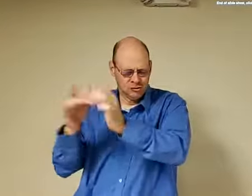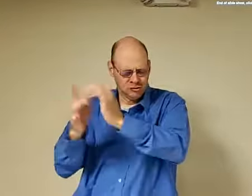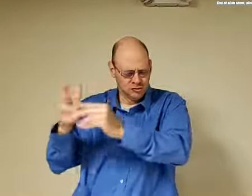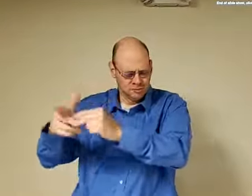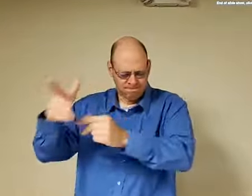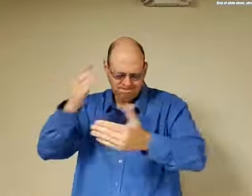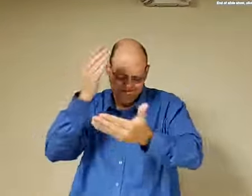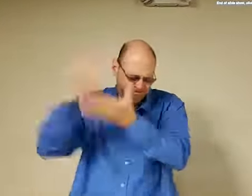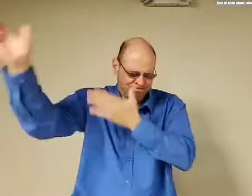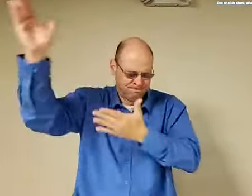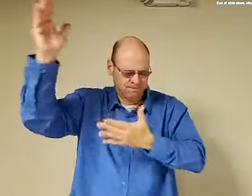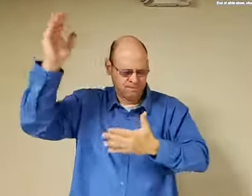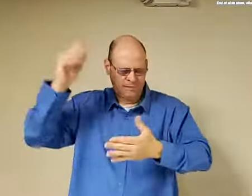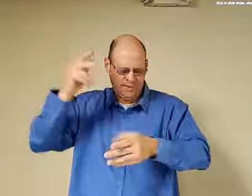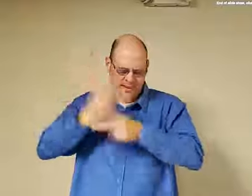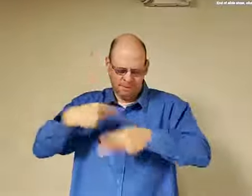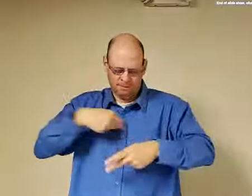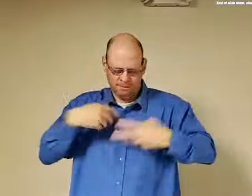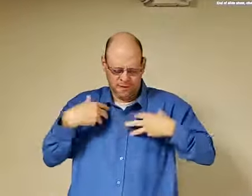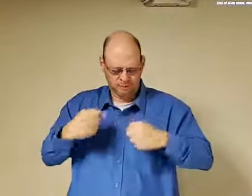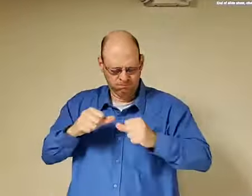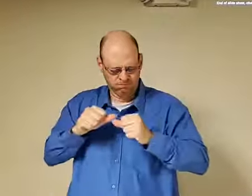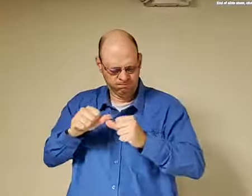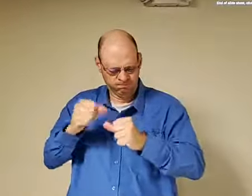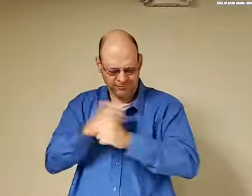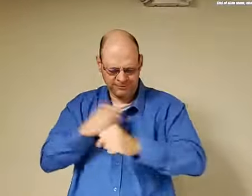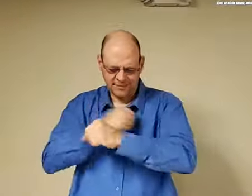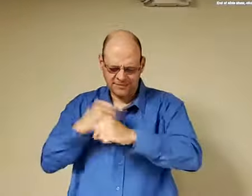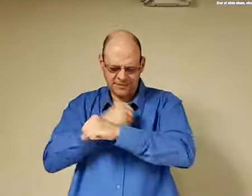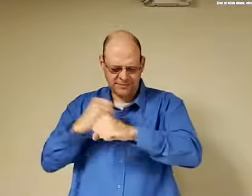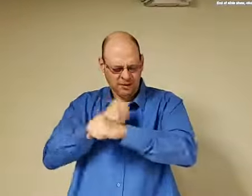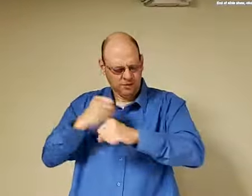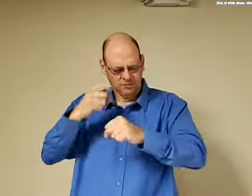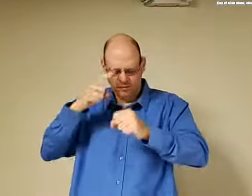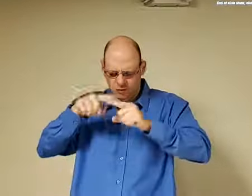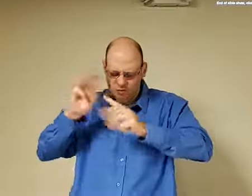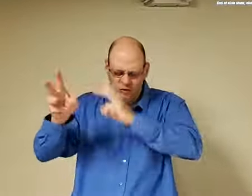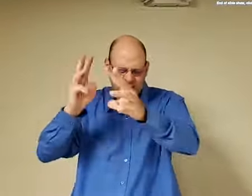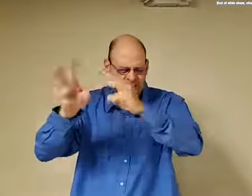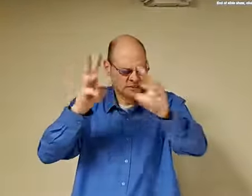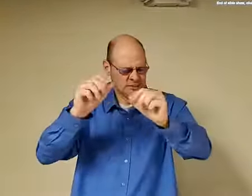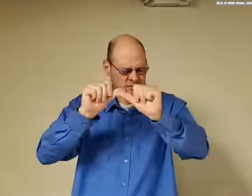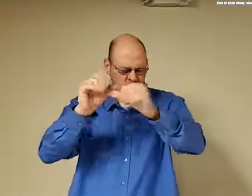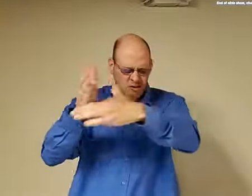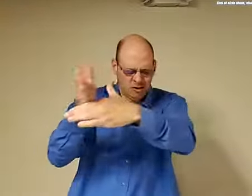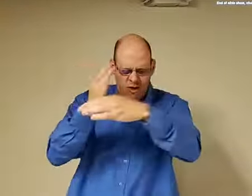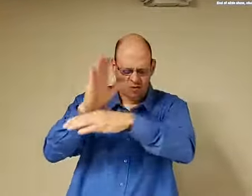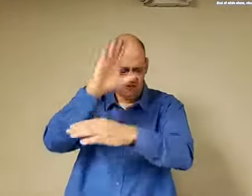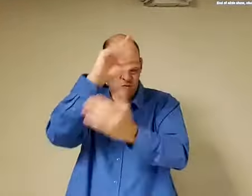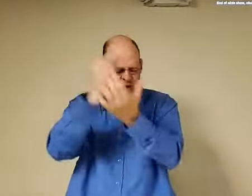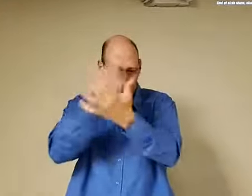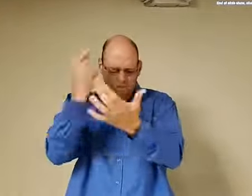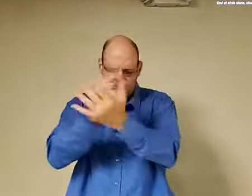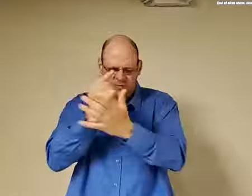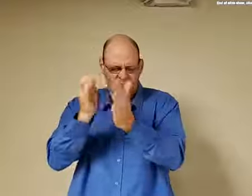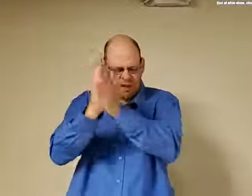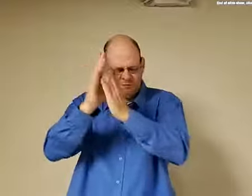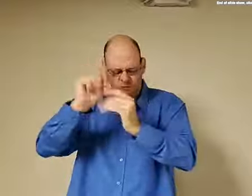doesn't want the word of God to go forth trying to hinder hinder us from continuing but we're going to reach out we're going to we're going to witness